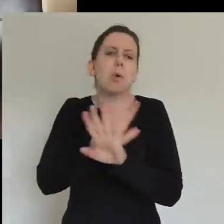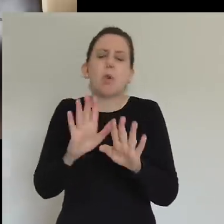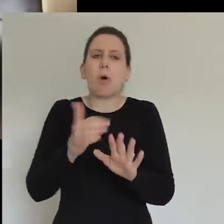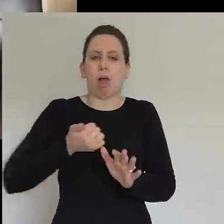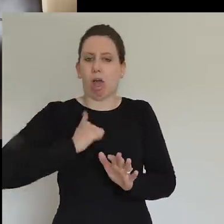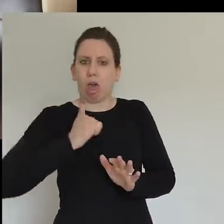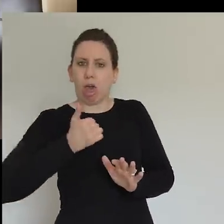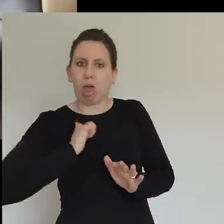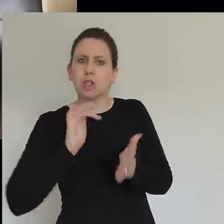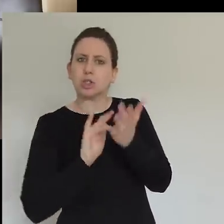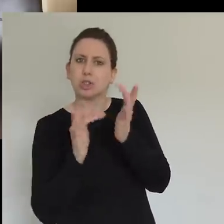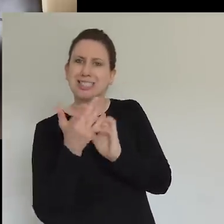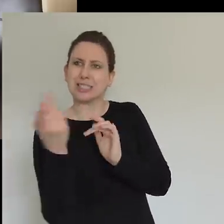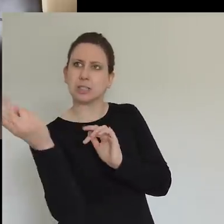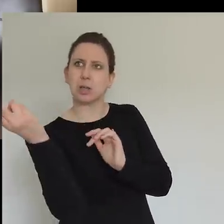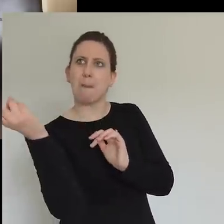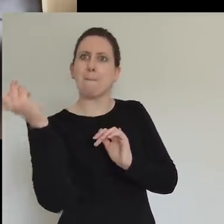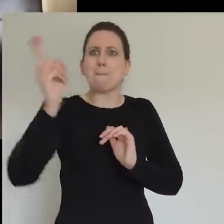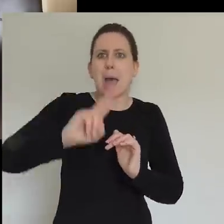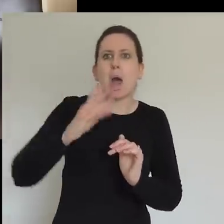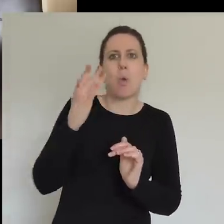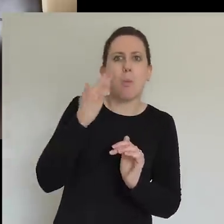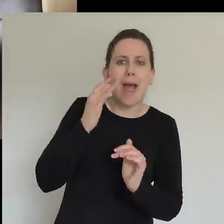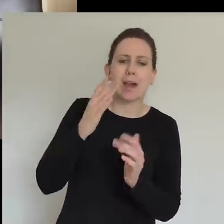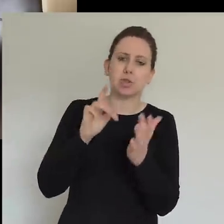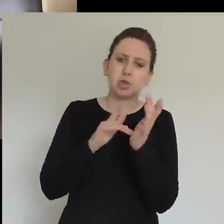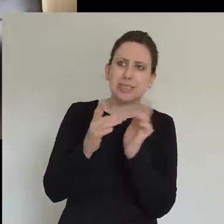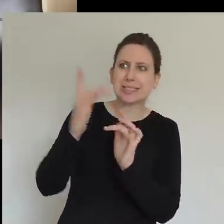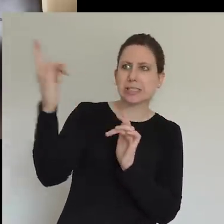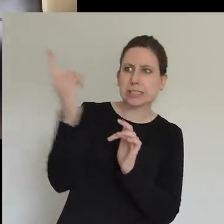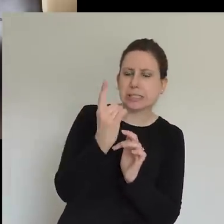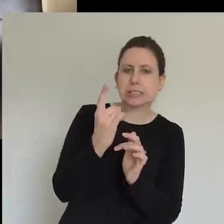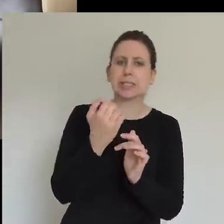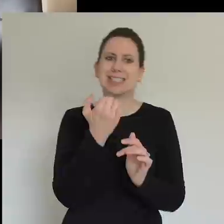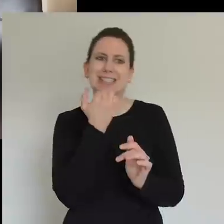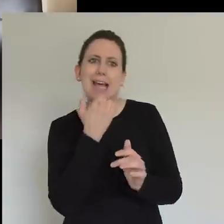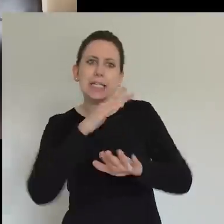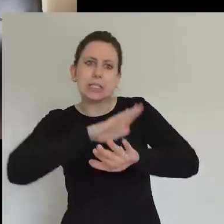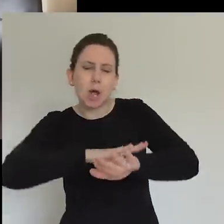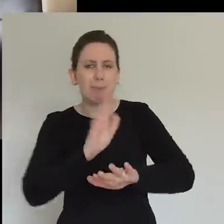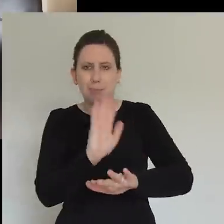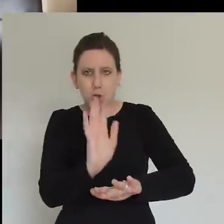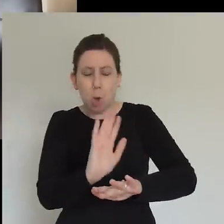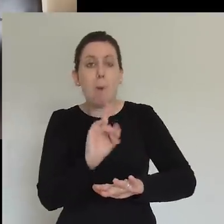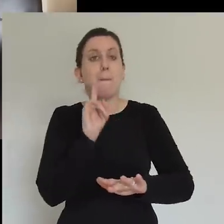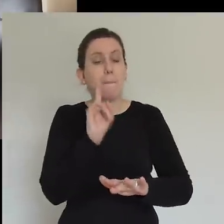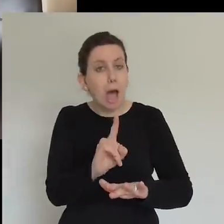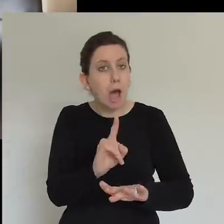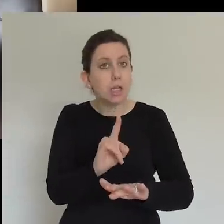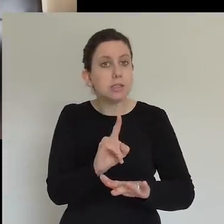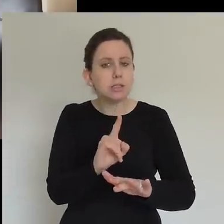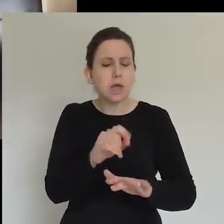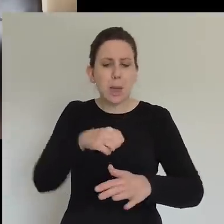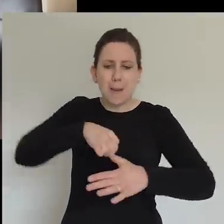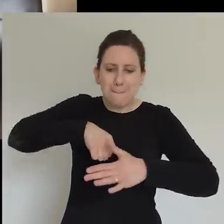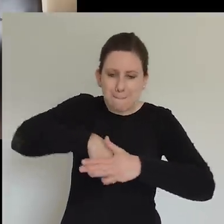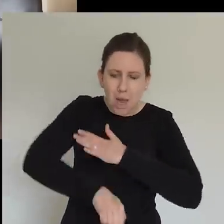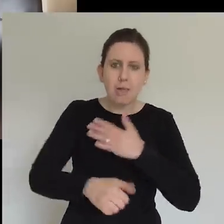But that's what, you know, I dug into scripture and had a look at that. But I was thinking, actually, birth pains in your back, Lord. And